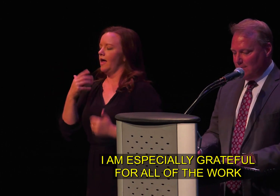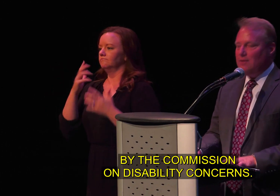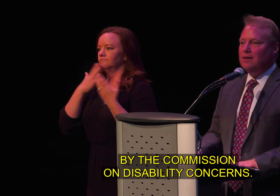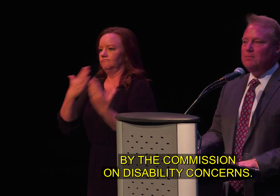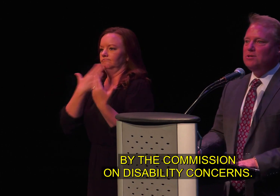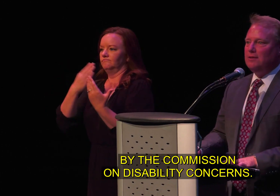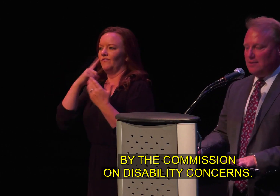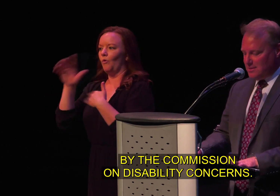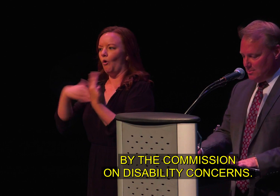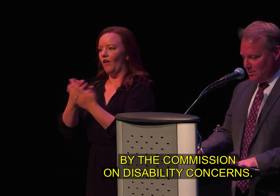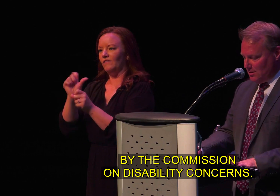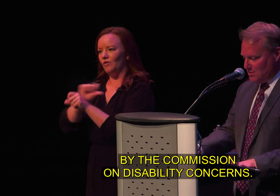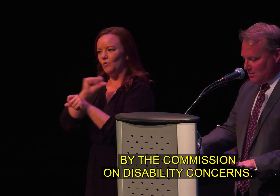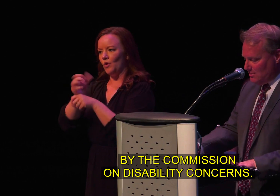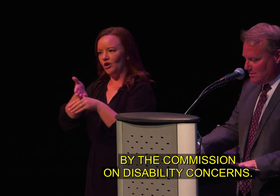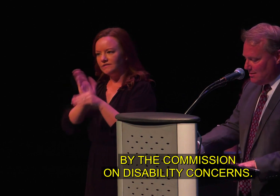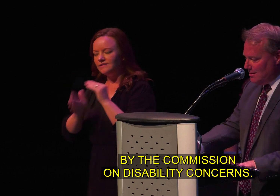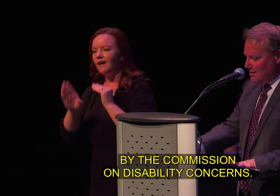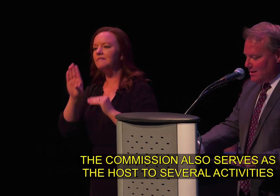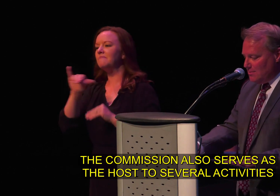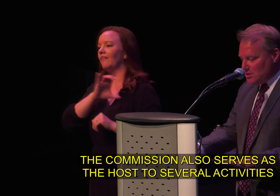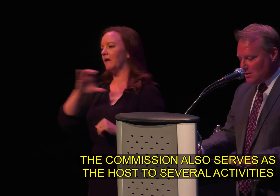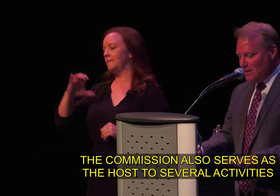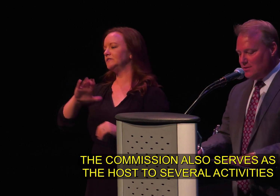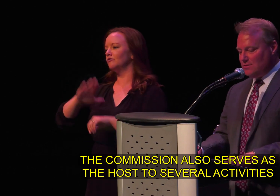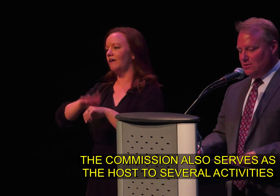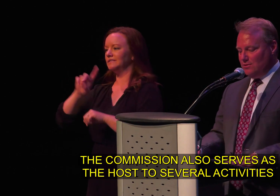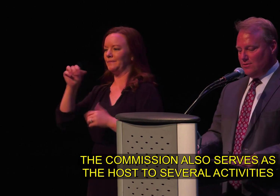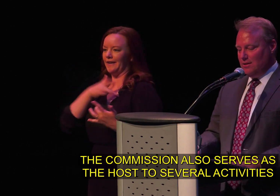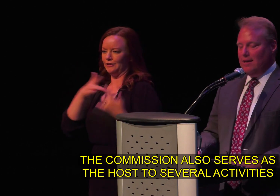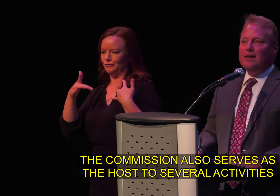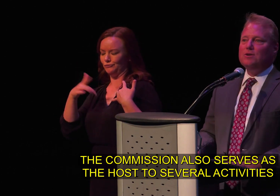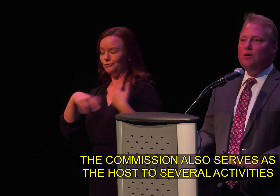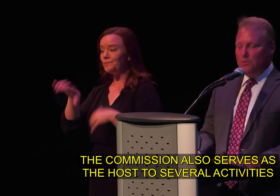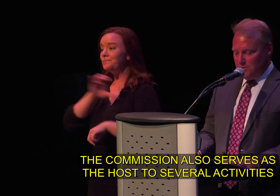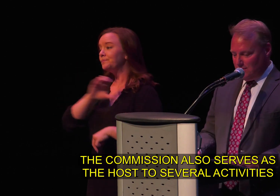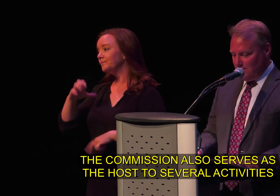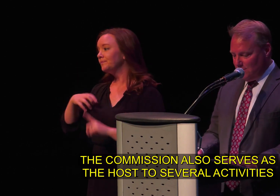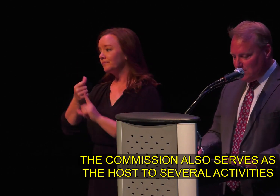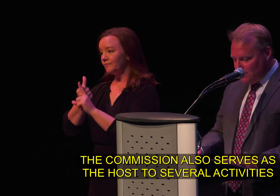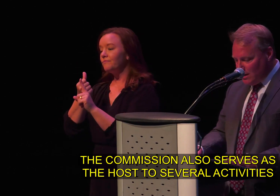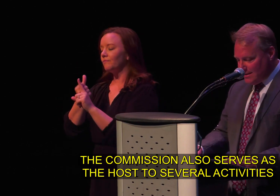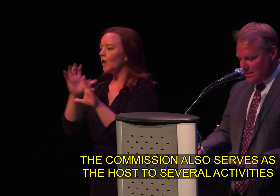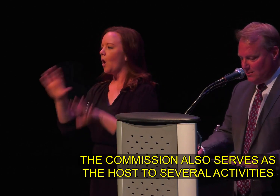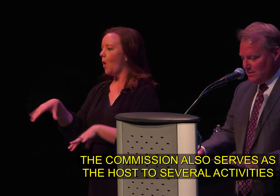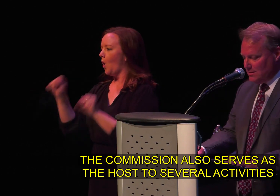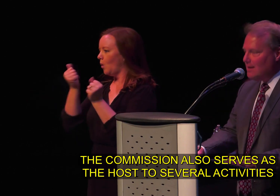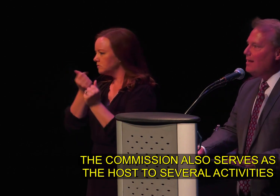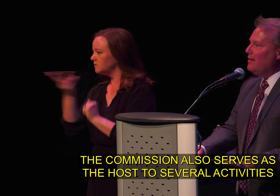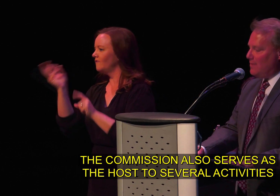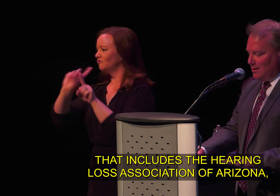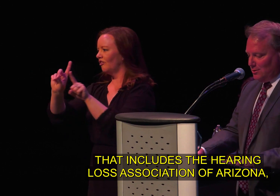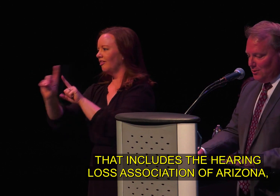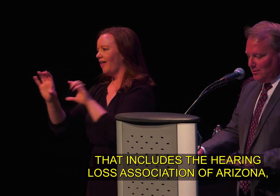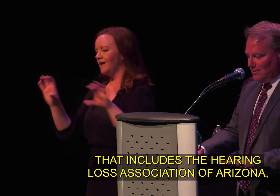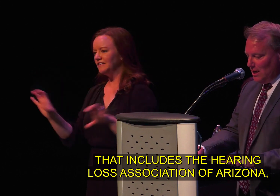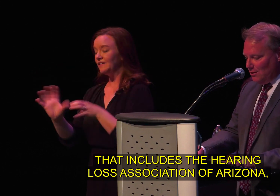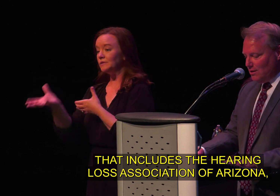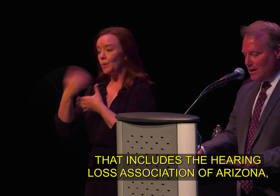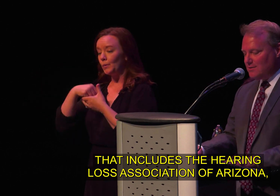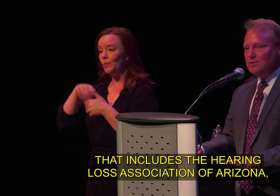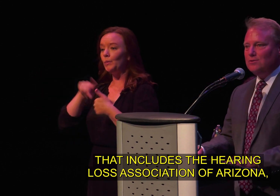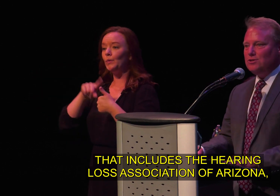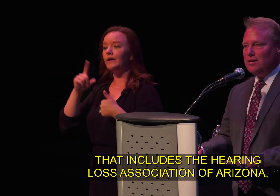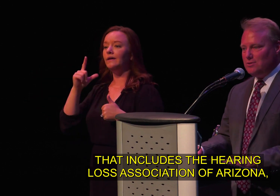done by the commission on disability concerns the commission also serves as a host to several activities that include